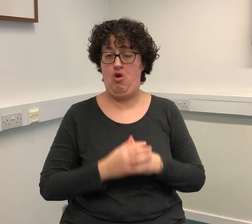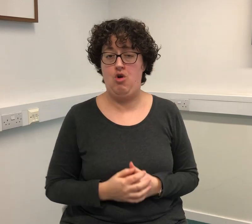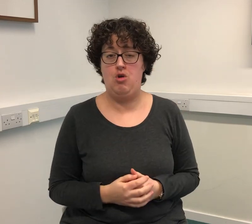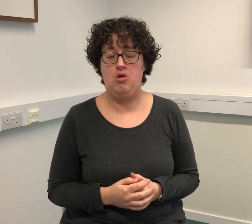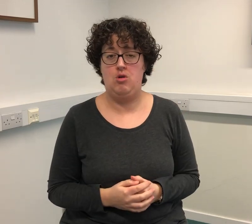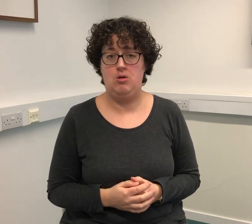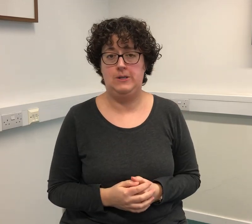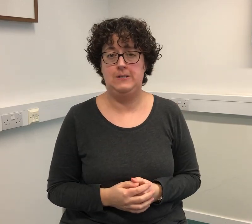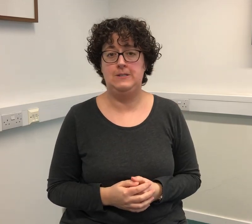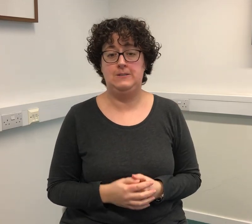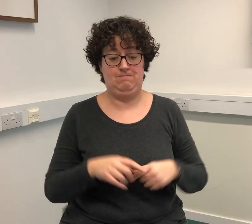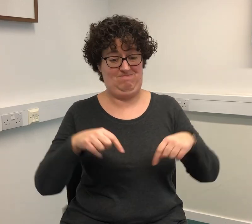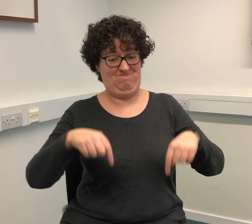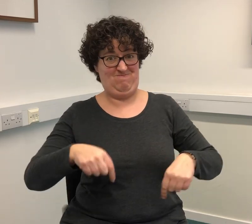Building will be closed.